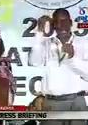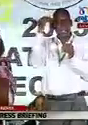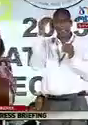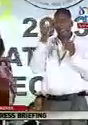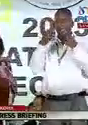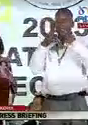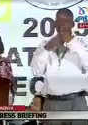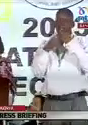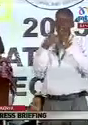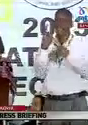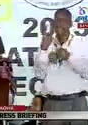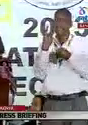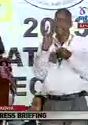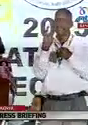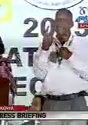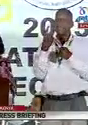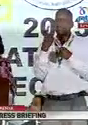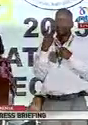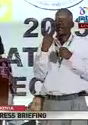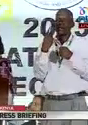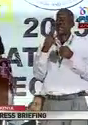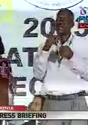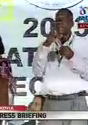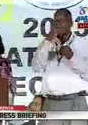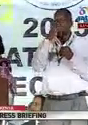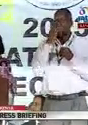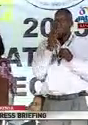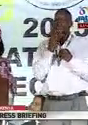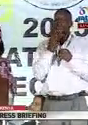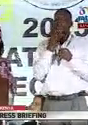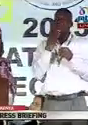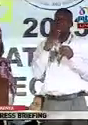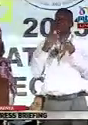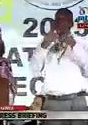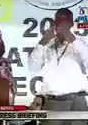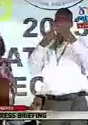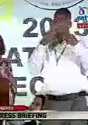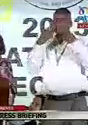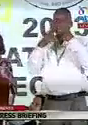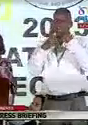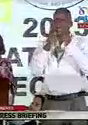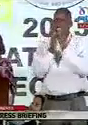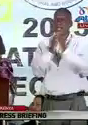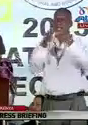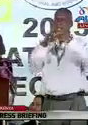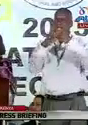61, Musalia Mudabadi, 690,